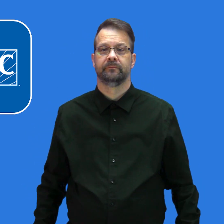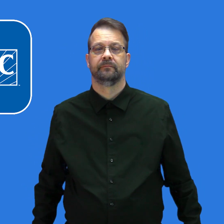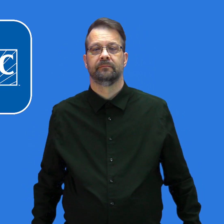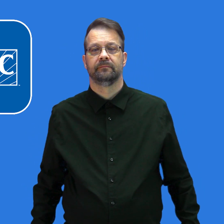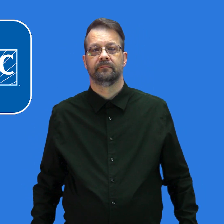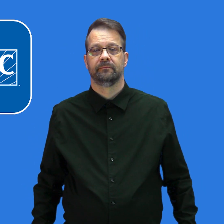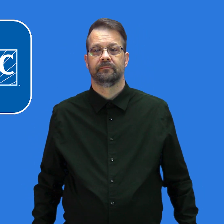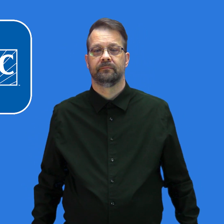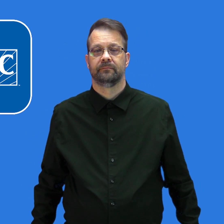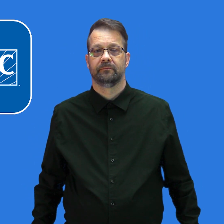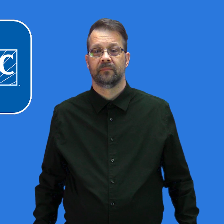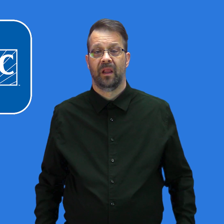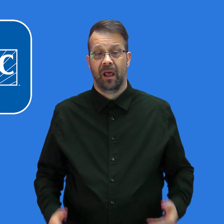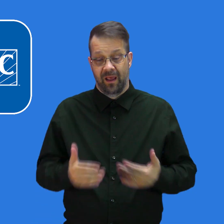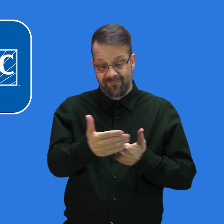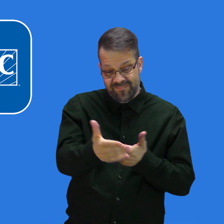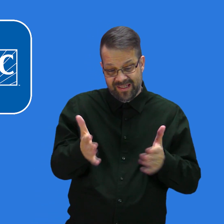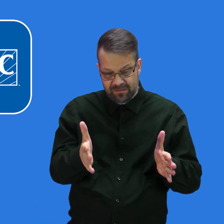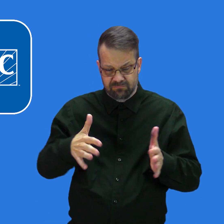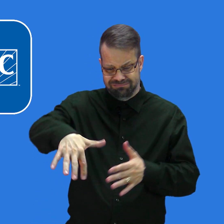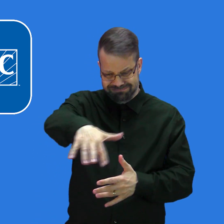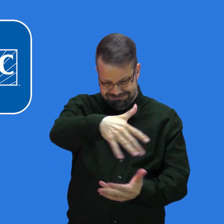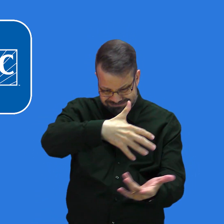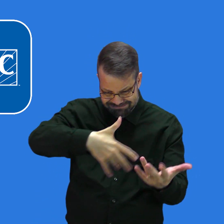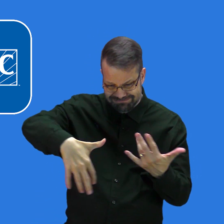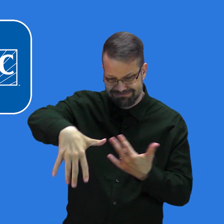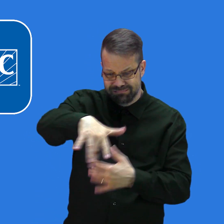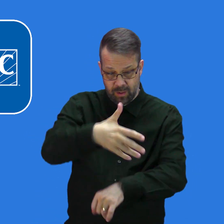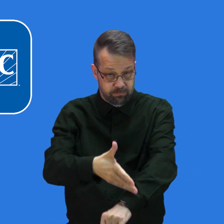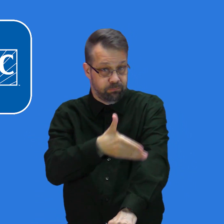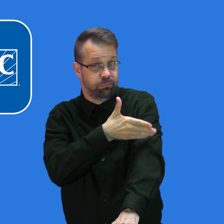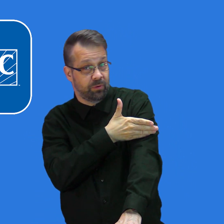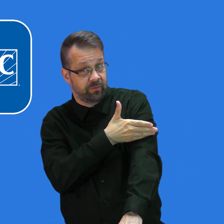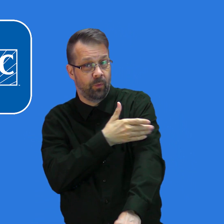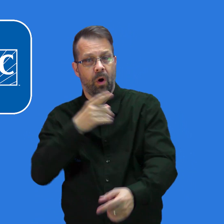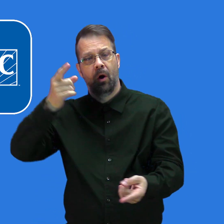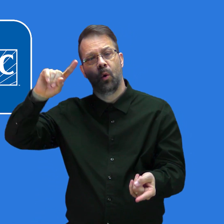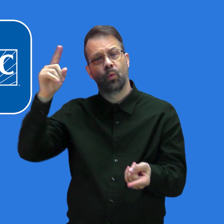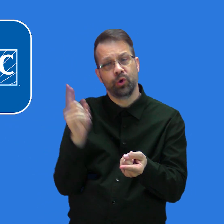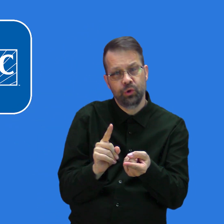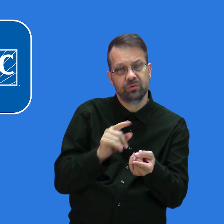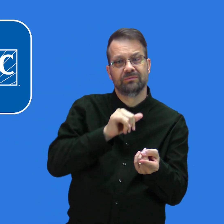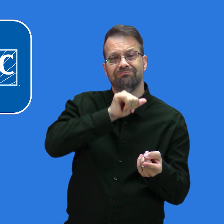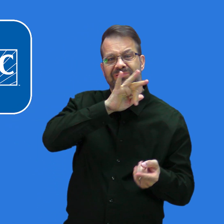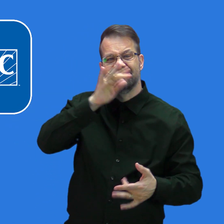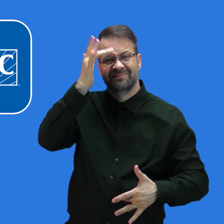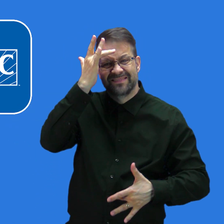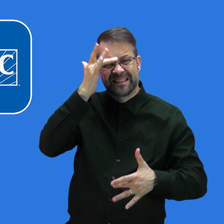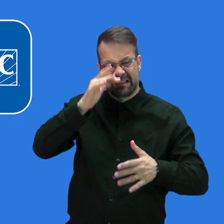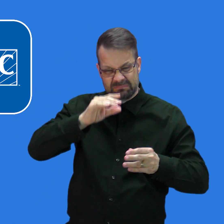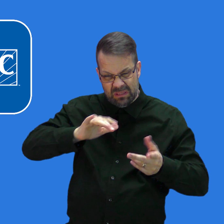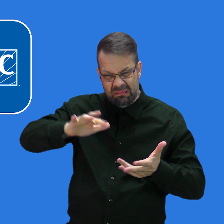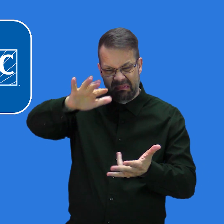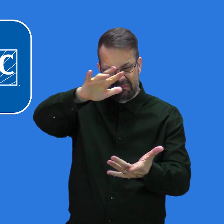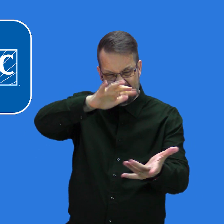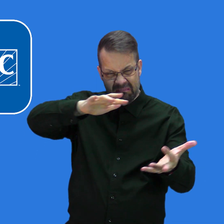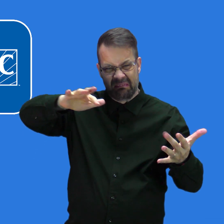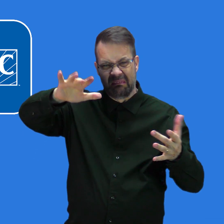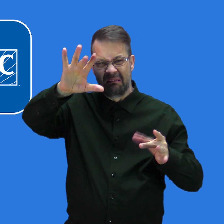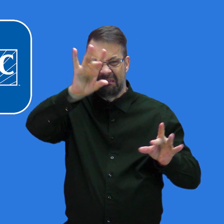or other respiratory viruses. Improving ventilation in your home can help you reduce virus particles and keep